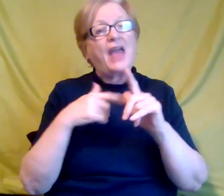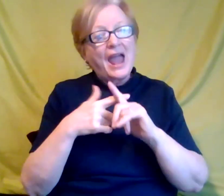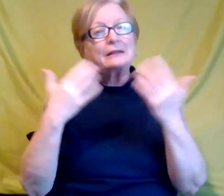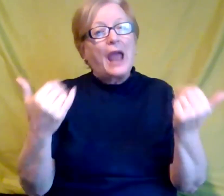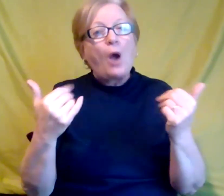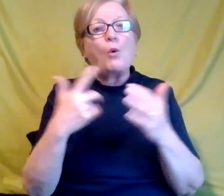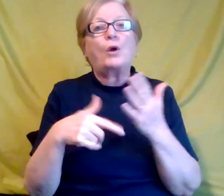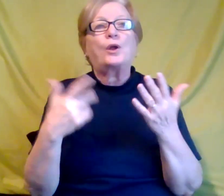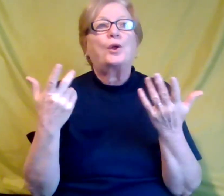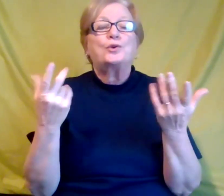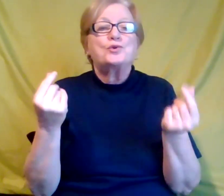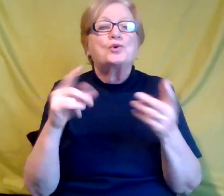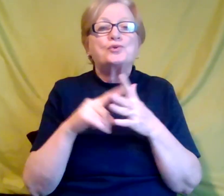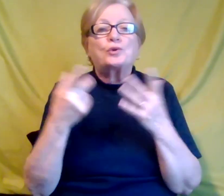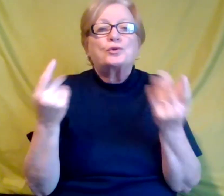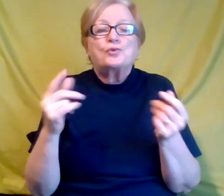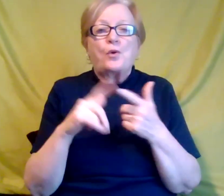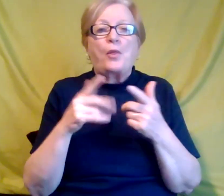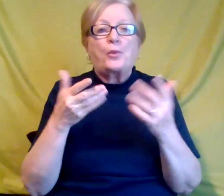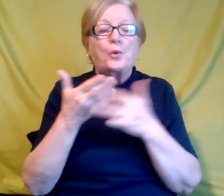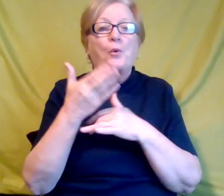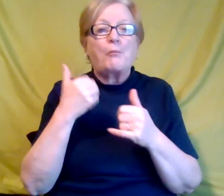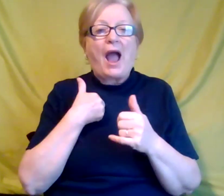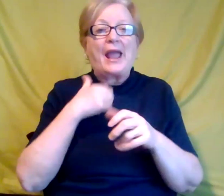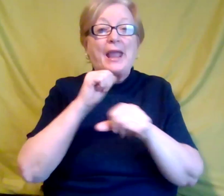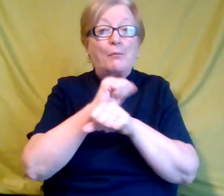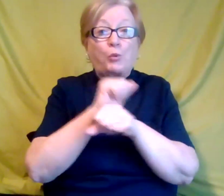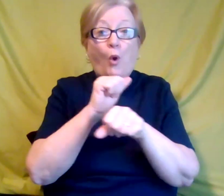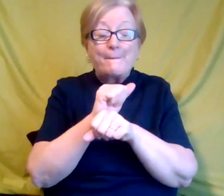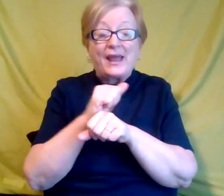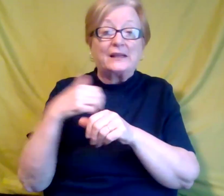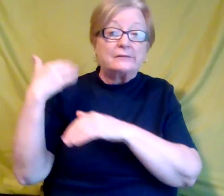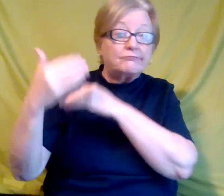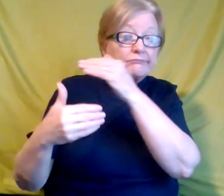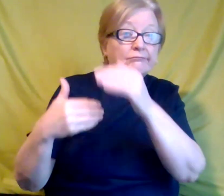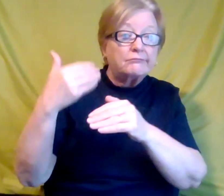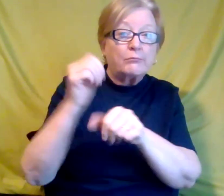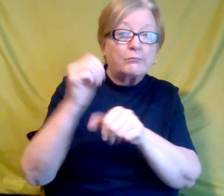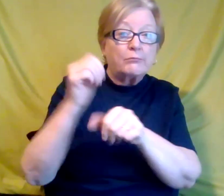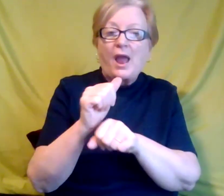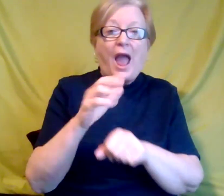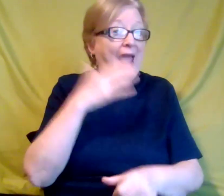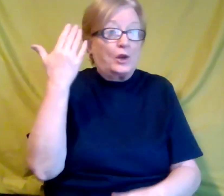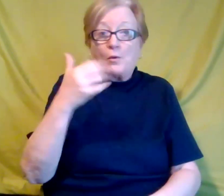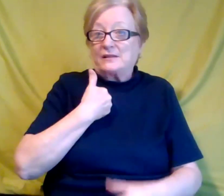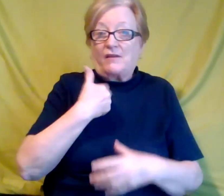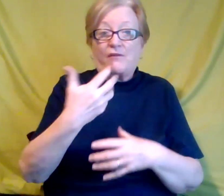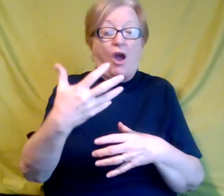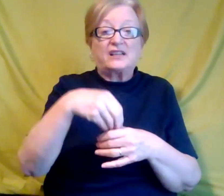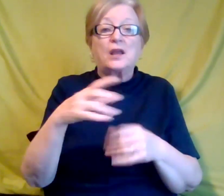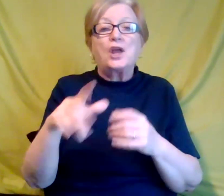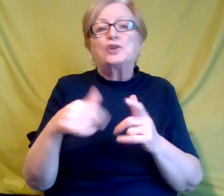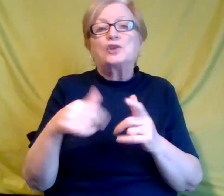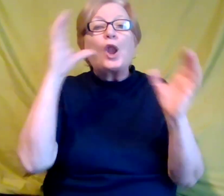doing, even in my employment journey, not even knowing I was autistic, I would look for jobs